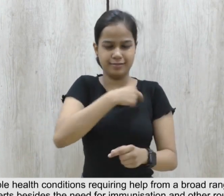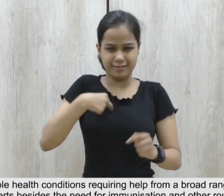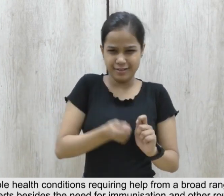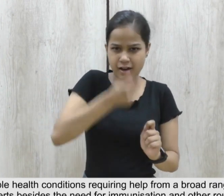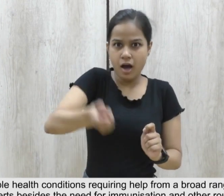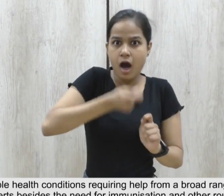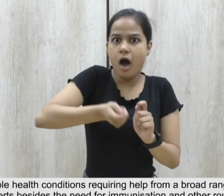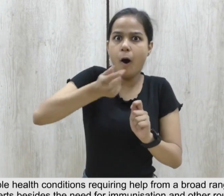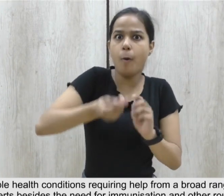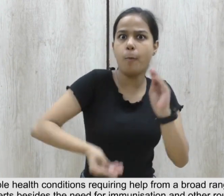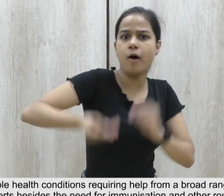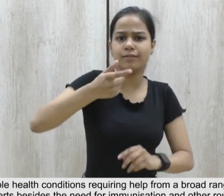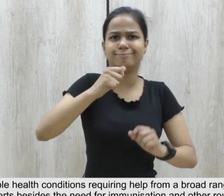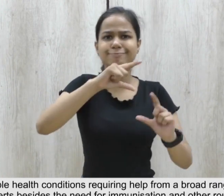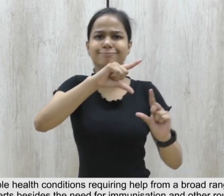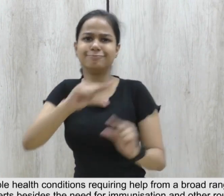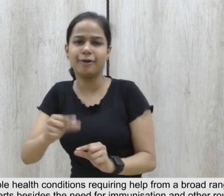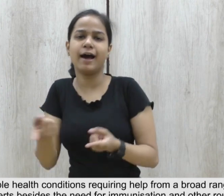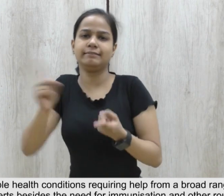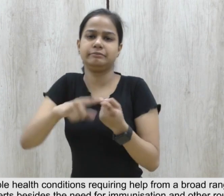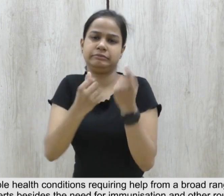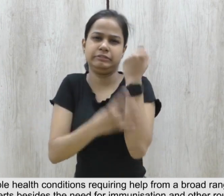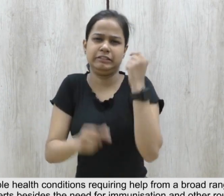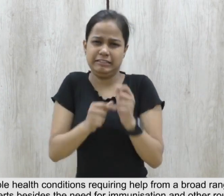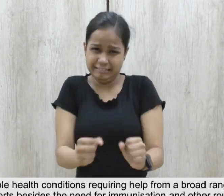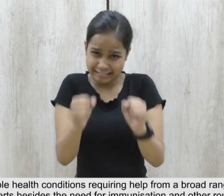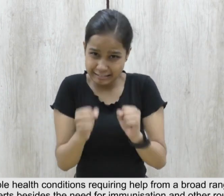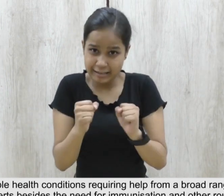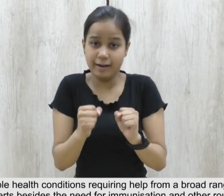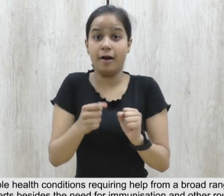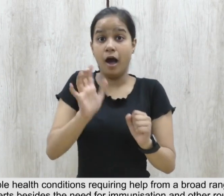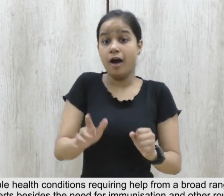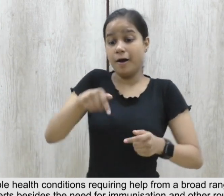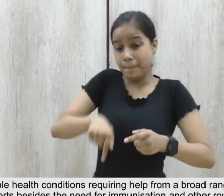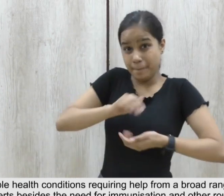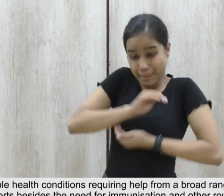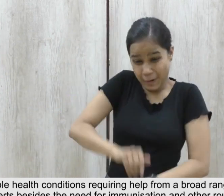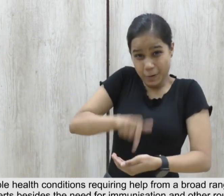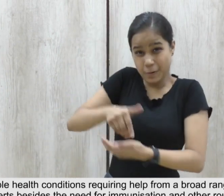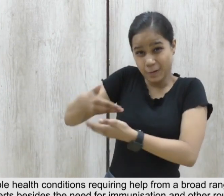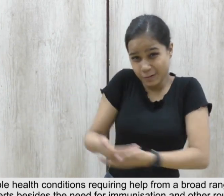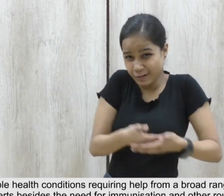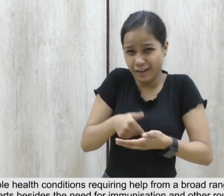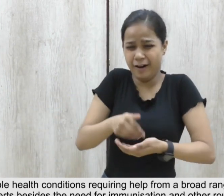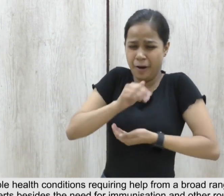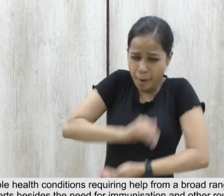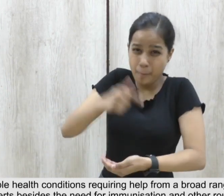multiple health conditions requiring help from a broad range of medical